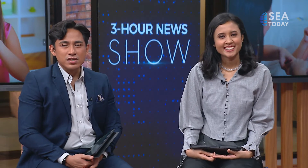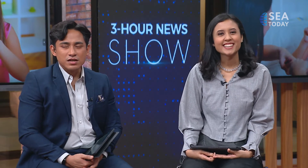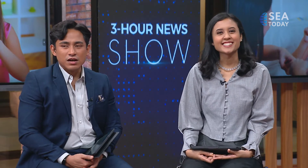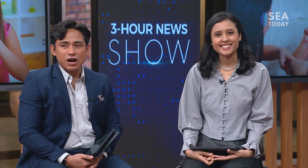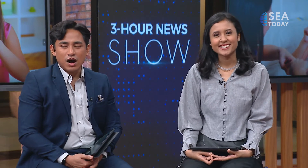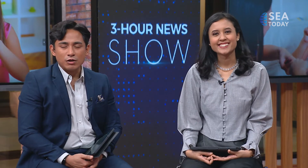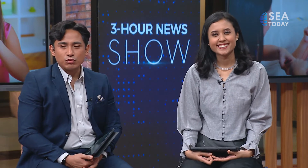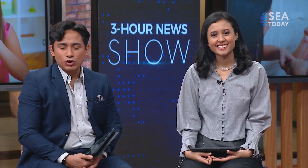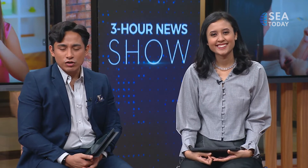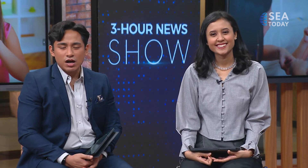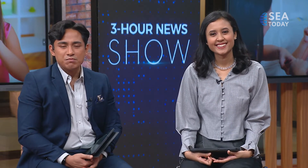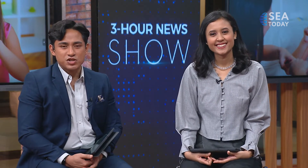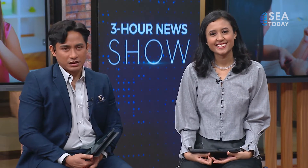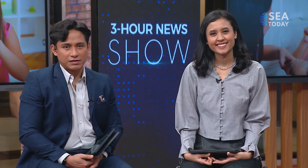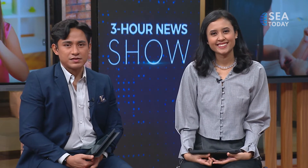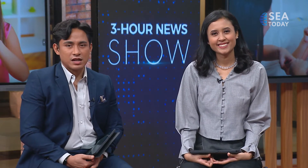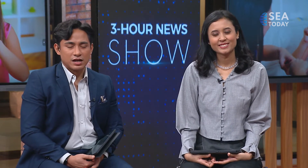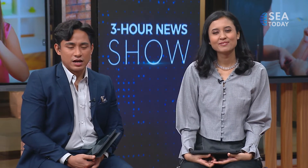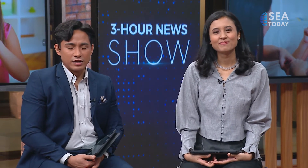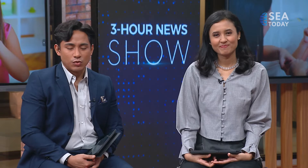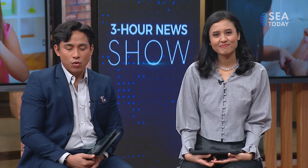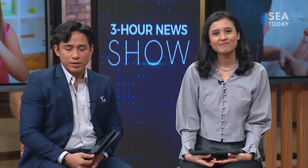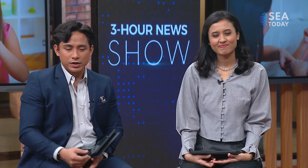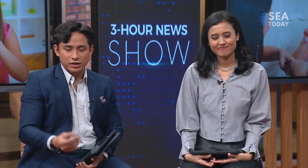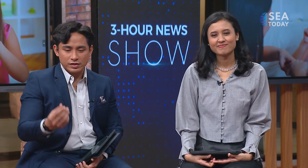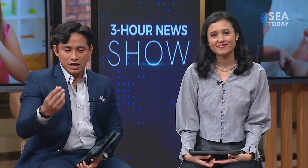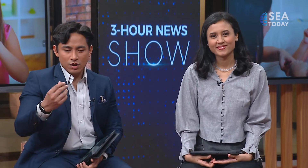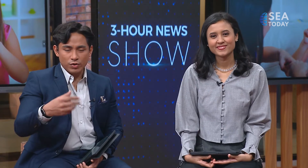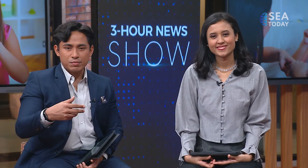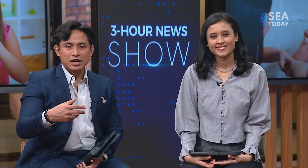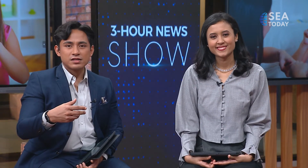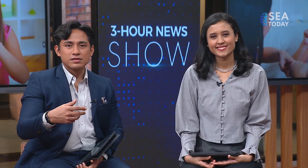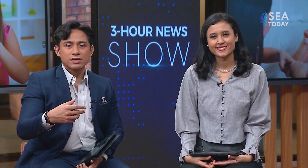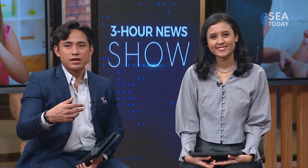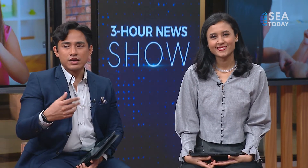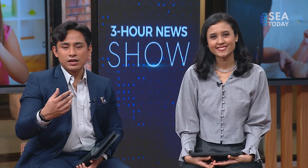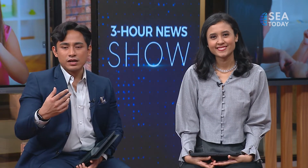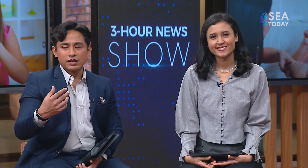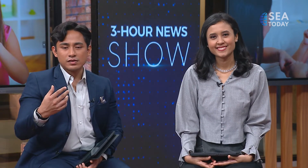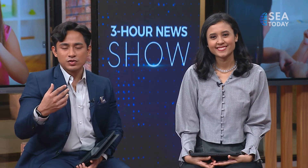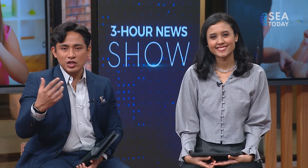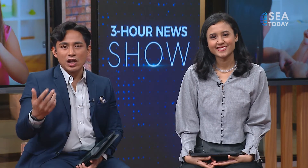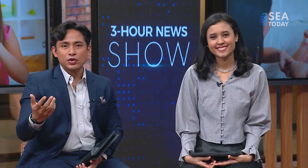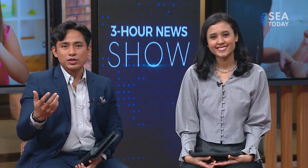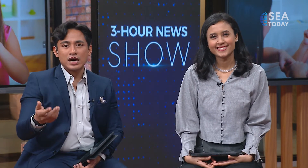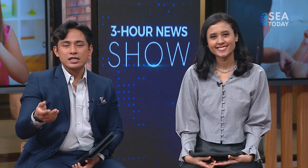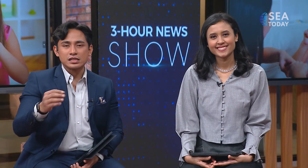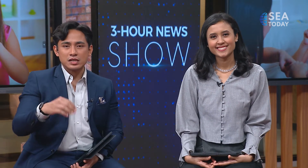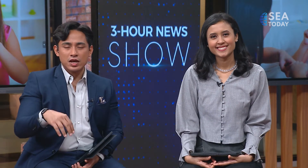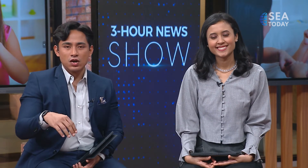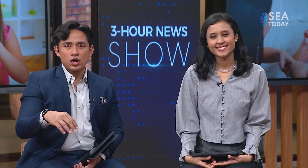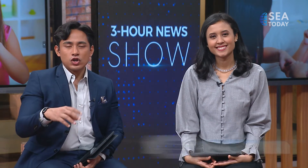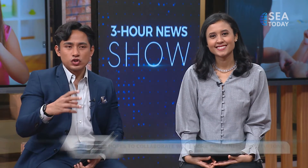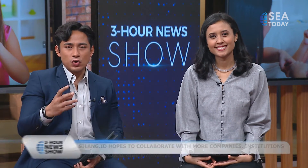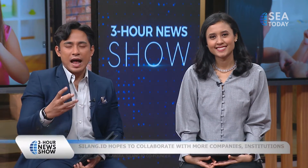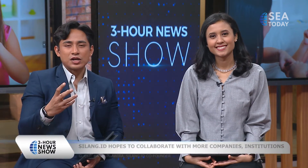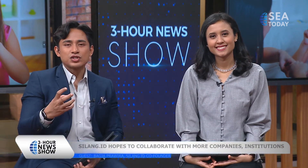uh good objectives uh in a way because what bak just said is silang.id is here to actually